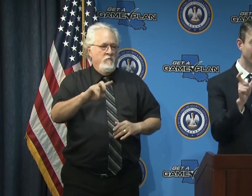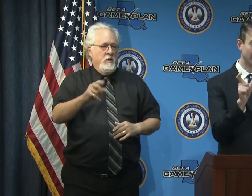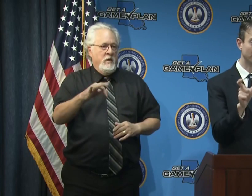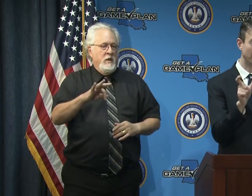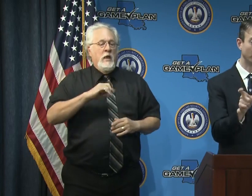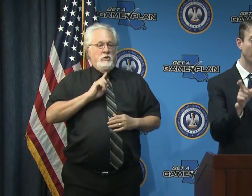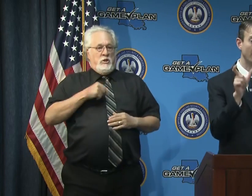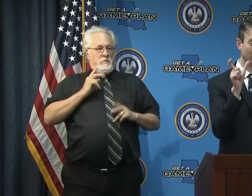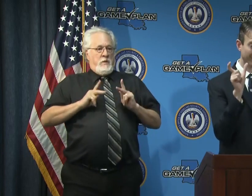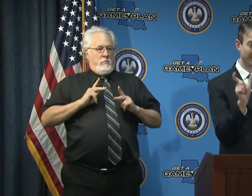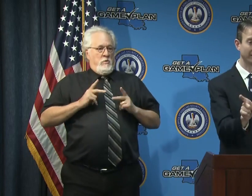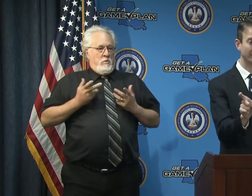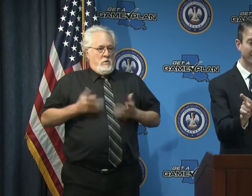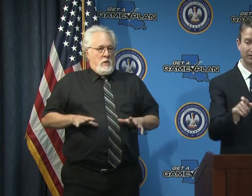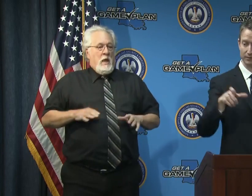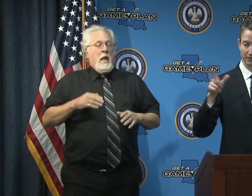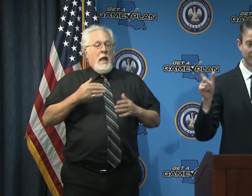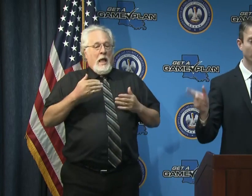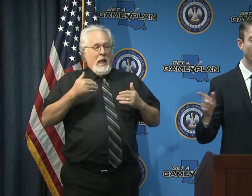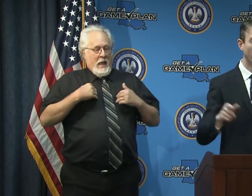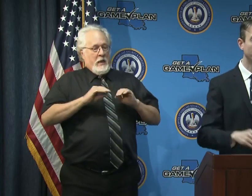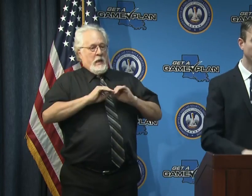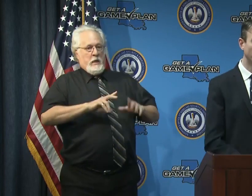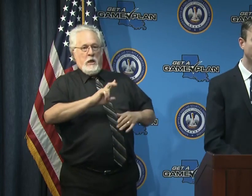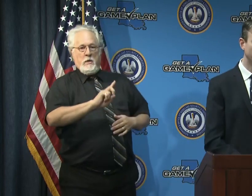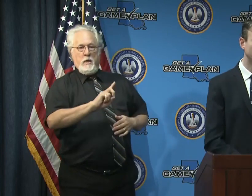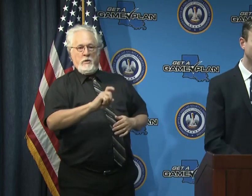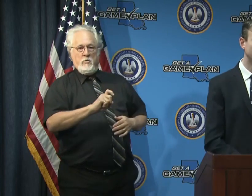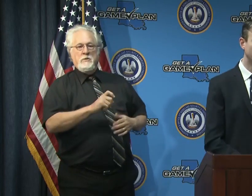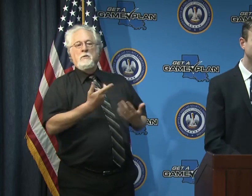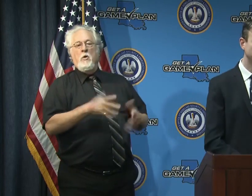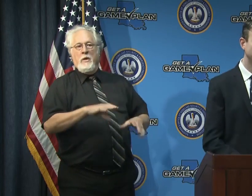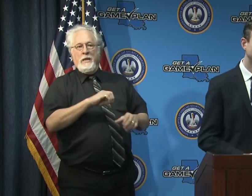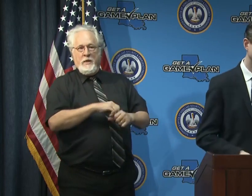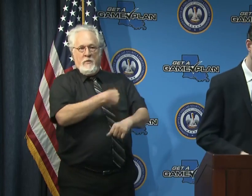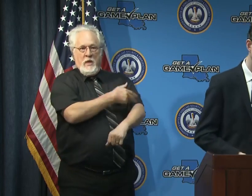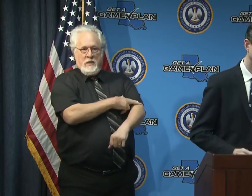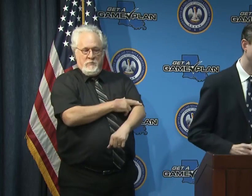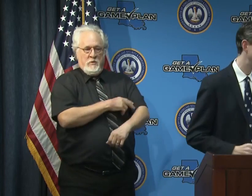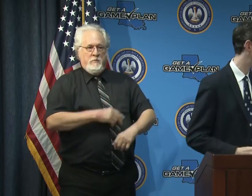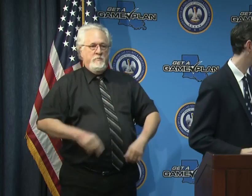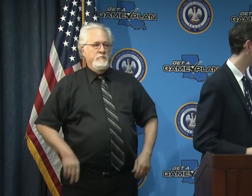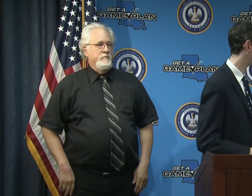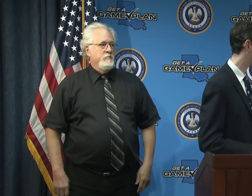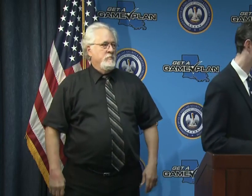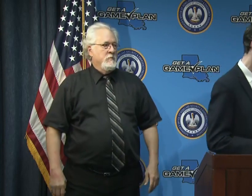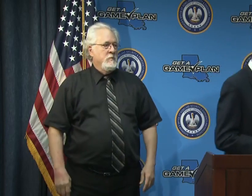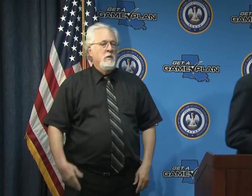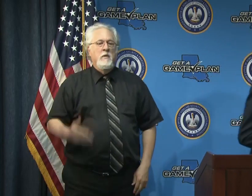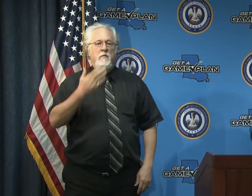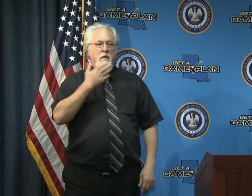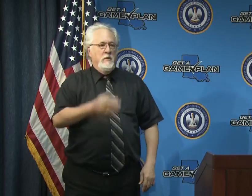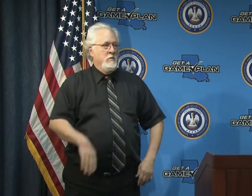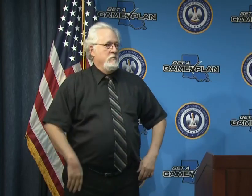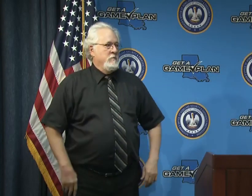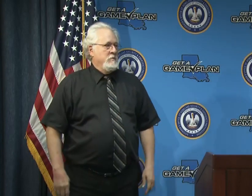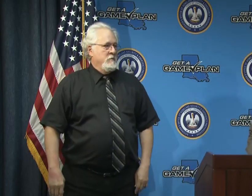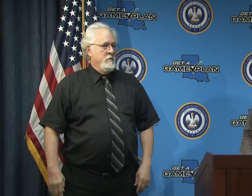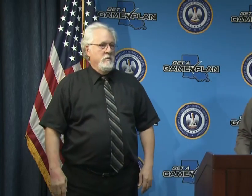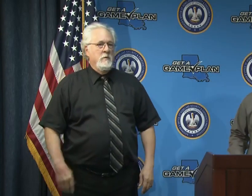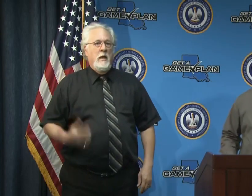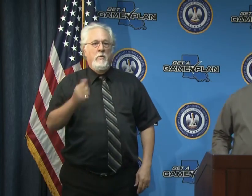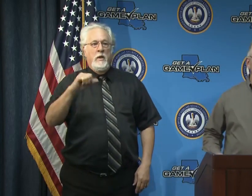this is really just those people who had a clear diagnosis and were in the hospital where they were doing the study all right thank you thank you